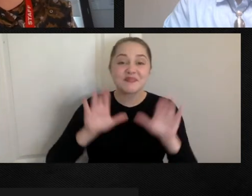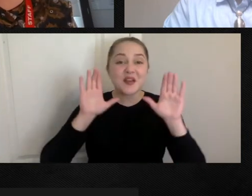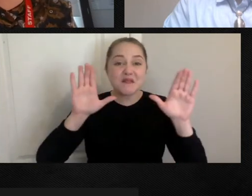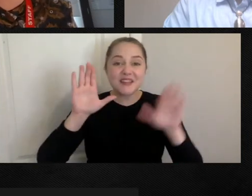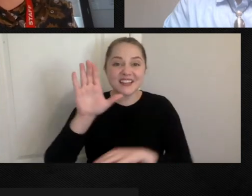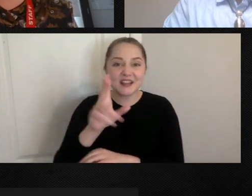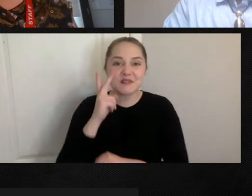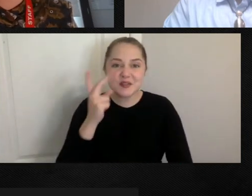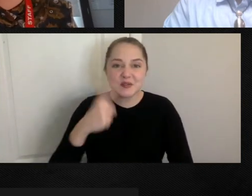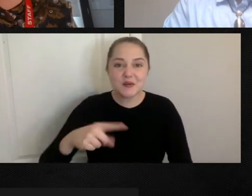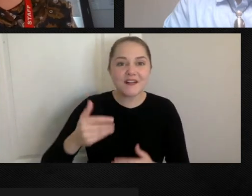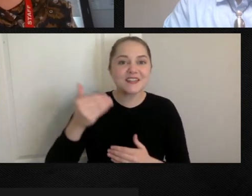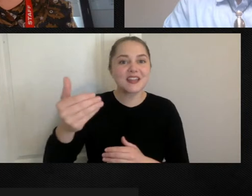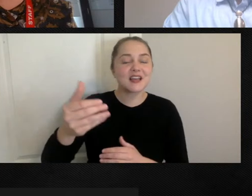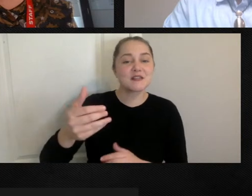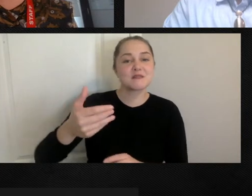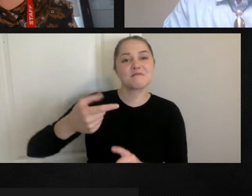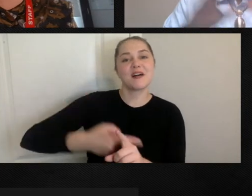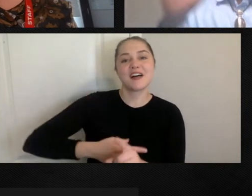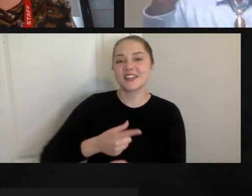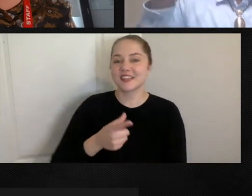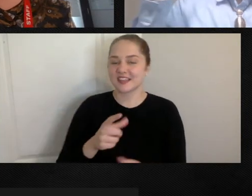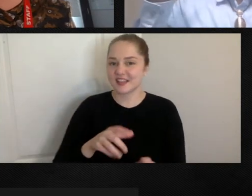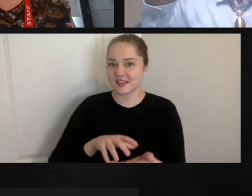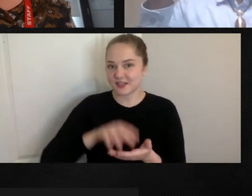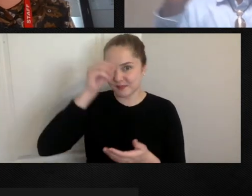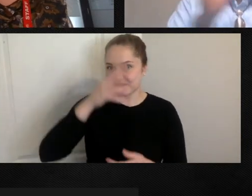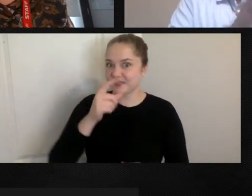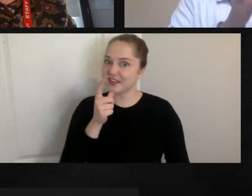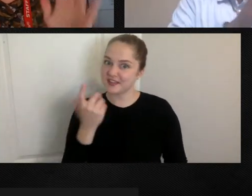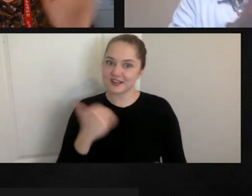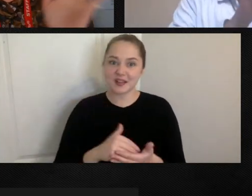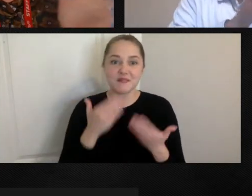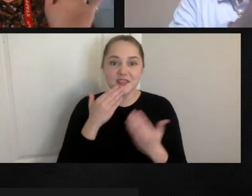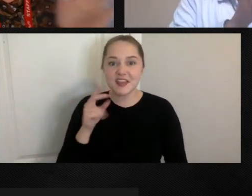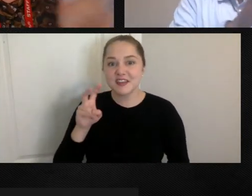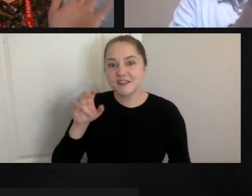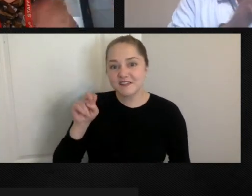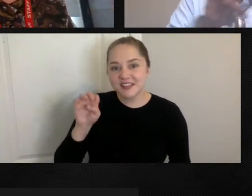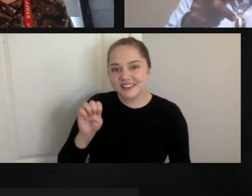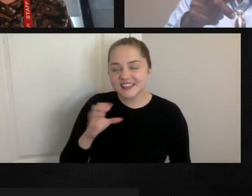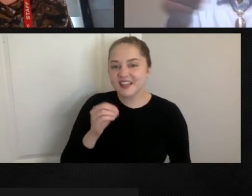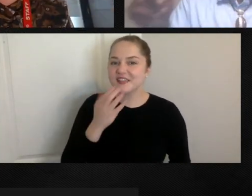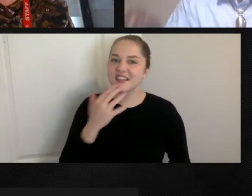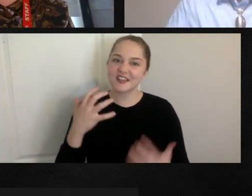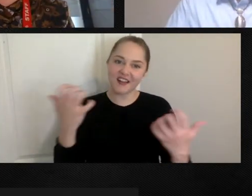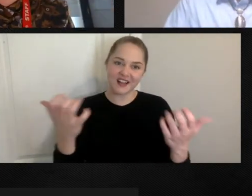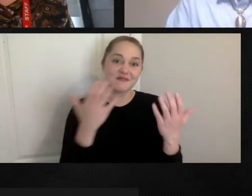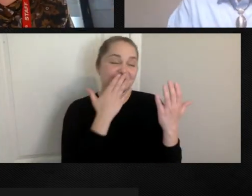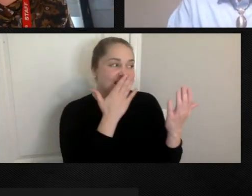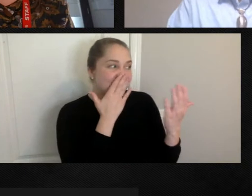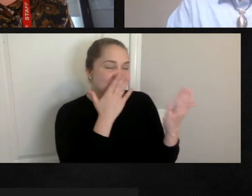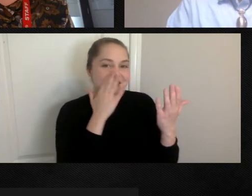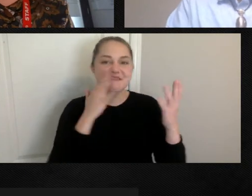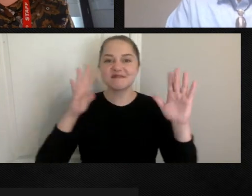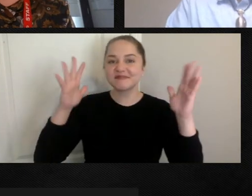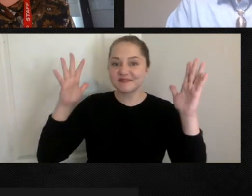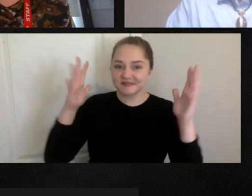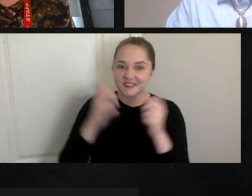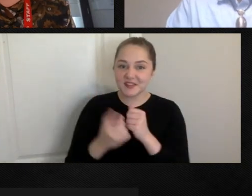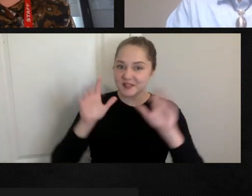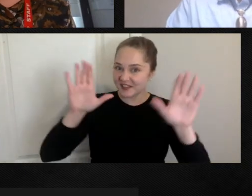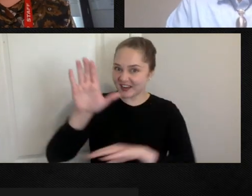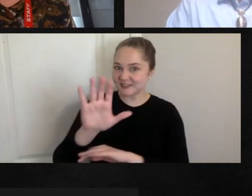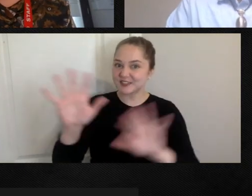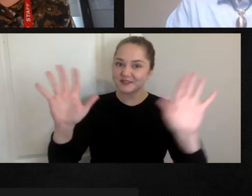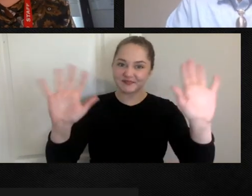We'll see you next month for Lunch and Learn again. Thank you so much. Thank you, Vince, and thank you to our audience. Thank you all. Everybody have a great